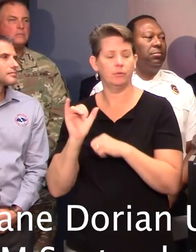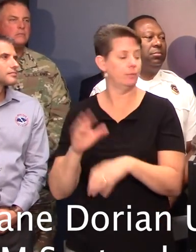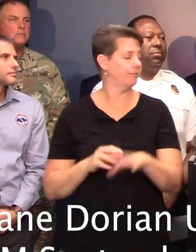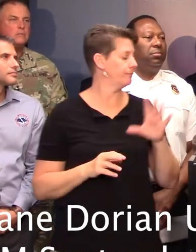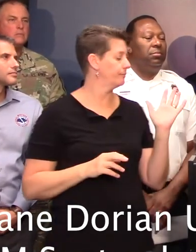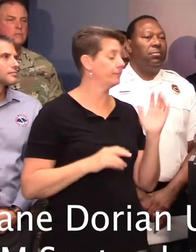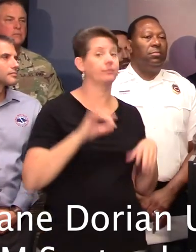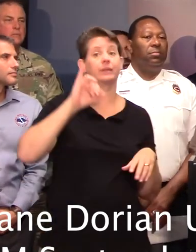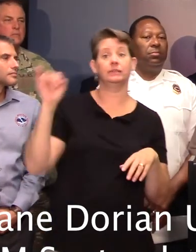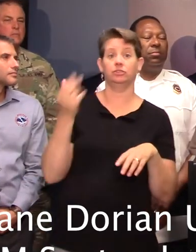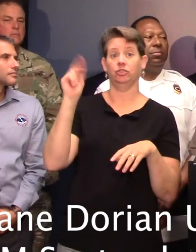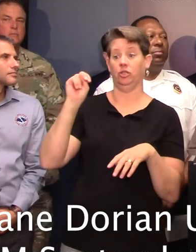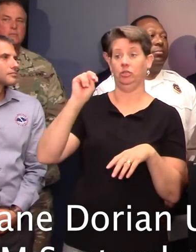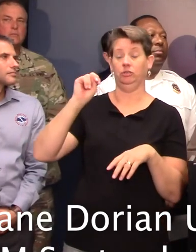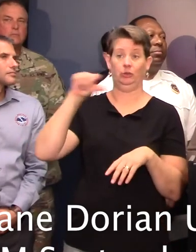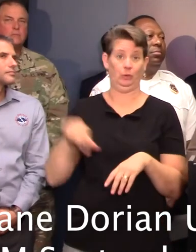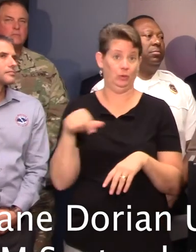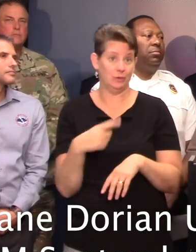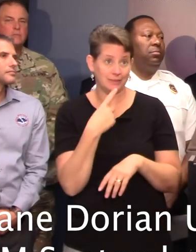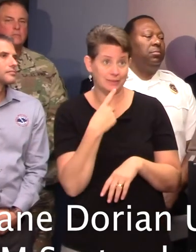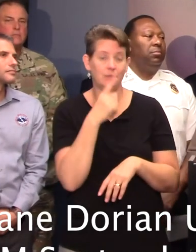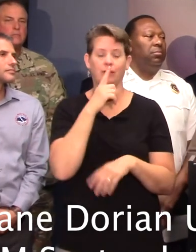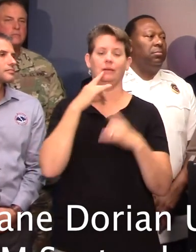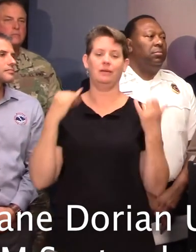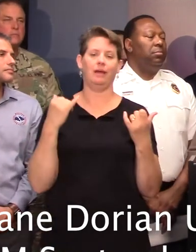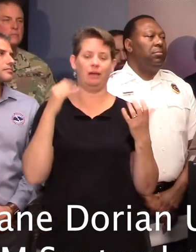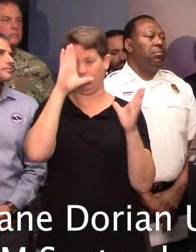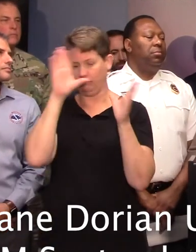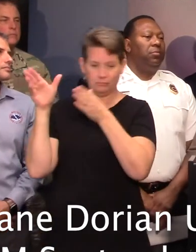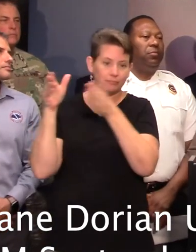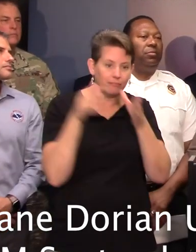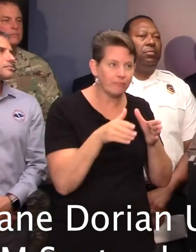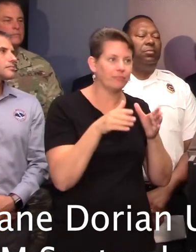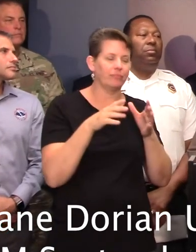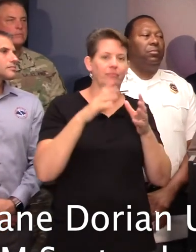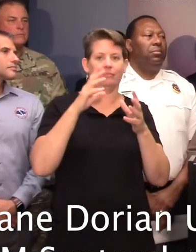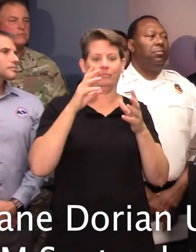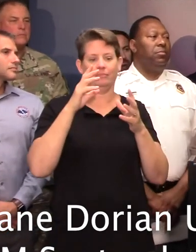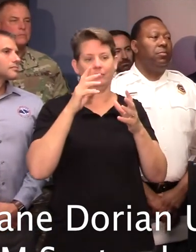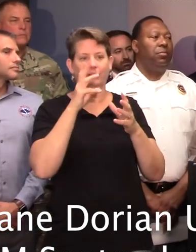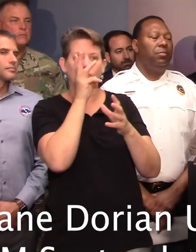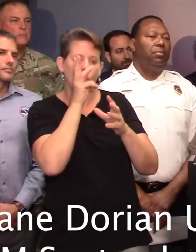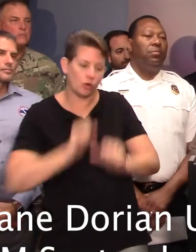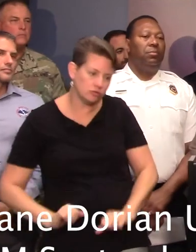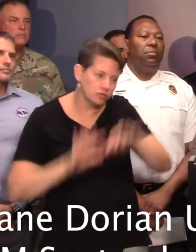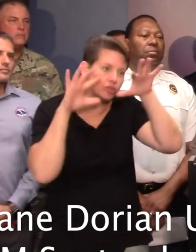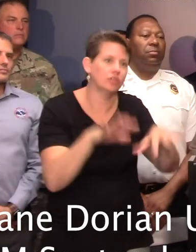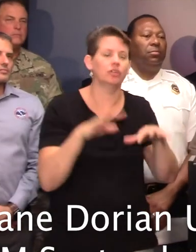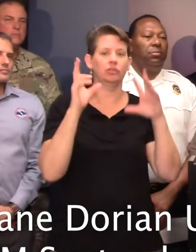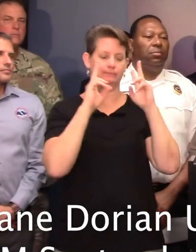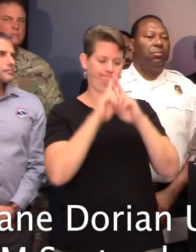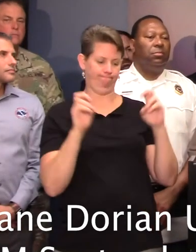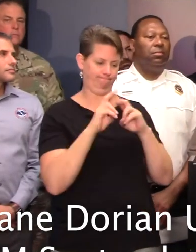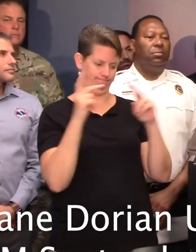as John Q described, we're starting to really turn our attention now towards storm surge and doing the analysis necessary to determine